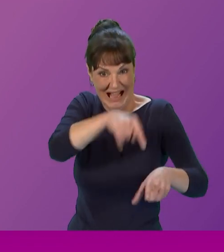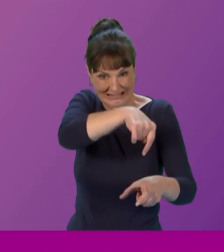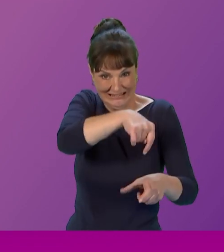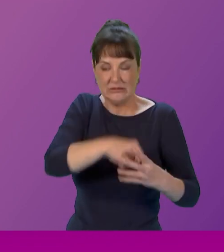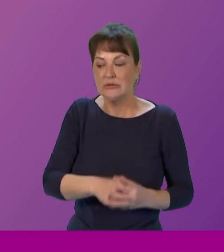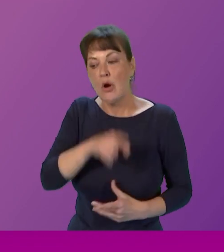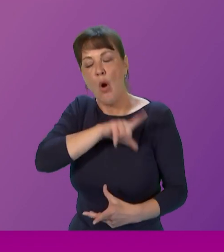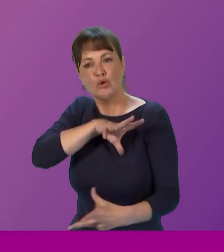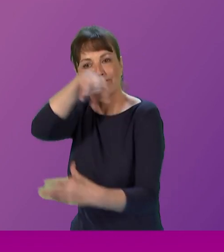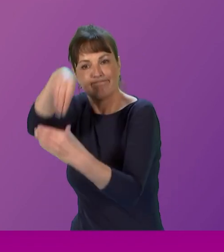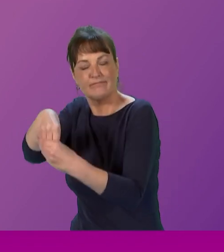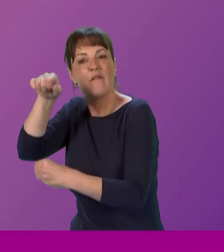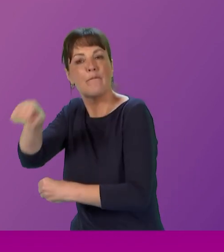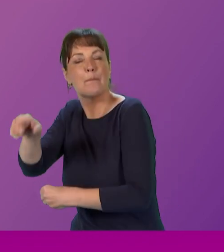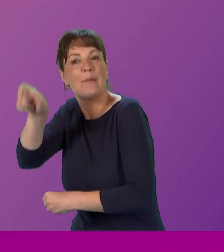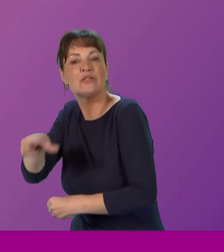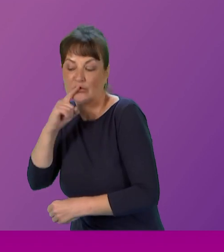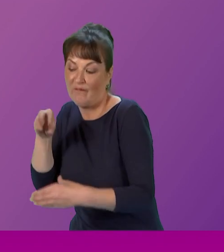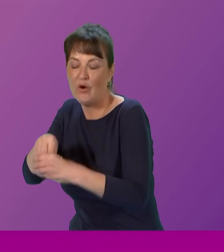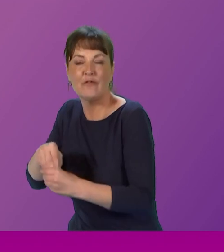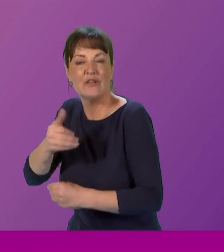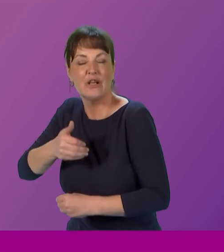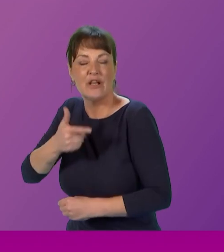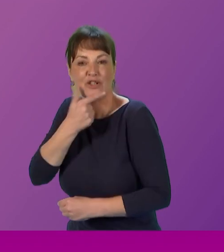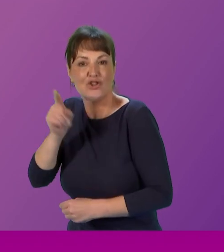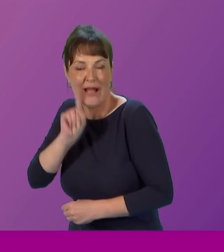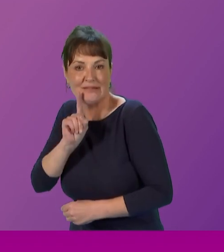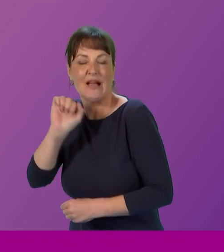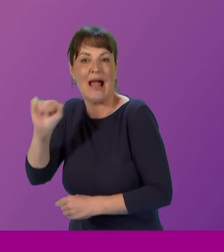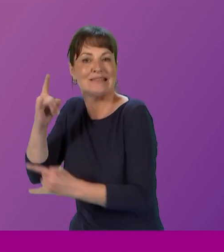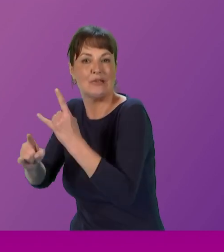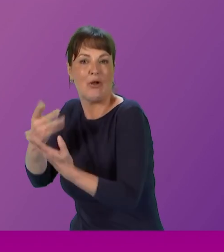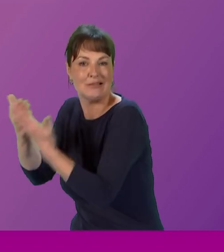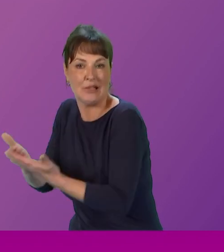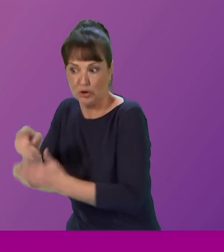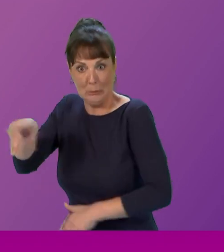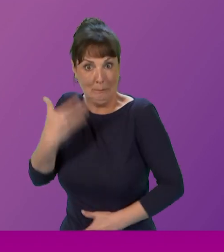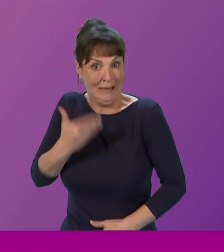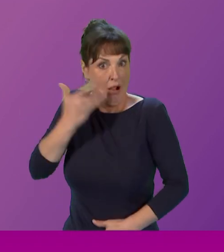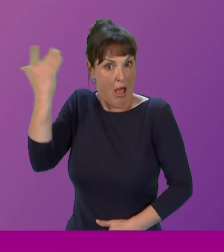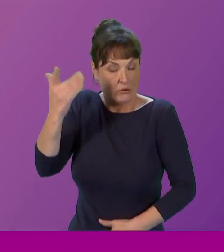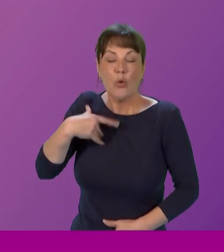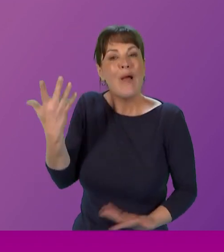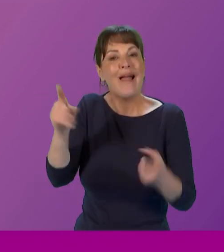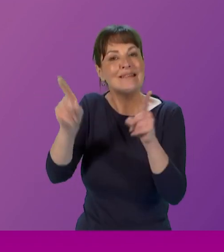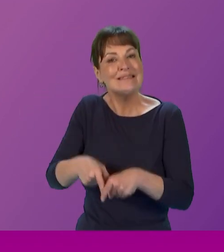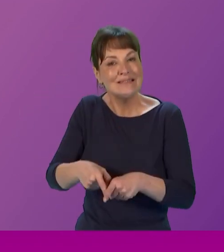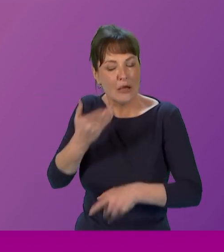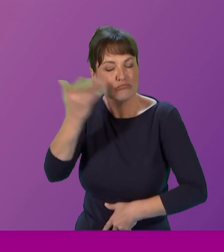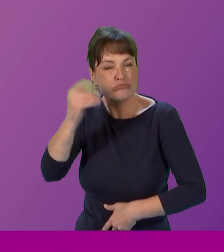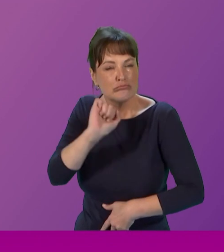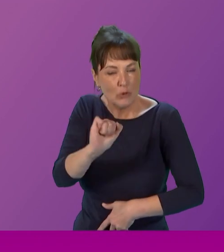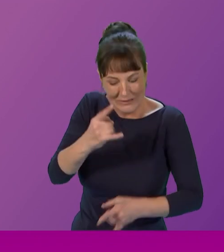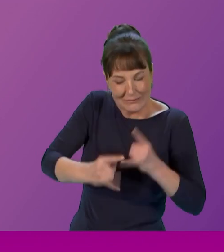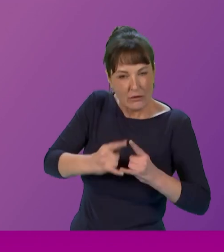interdisciplinary network for gender and sexuality studies having lectured in gender studies in India Dr Govinda's research